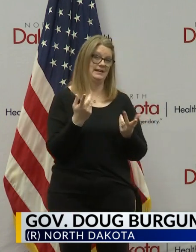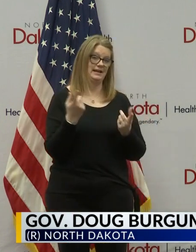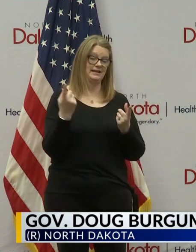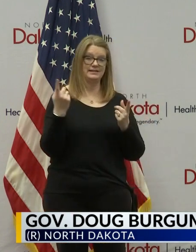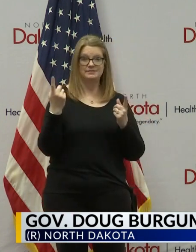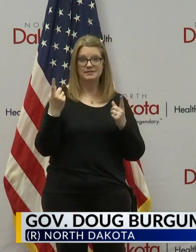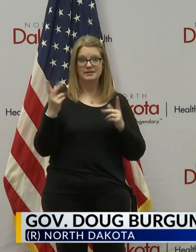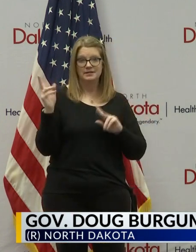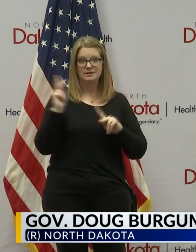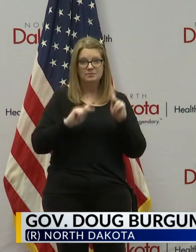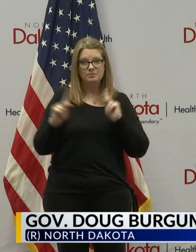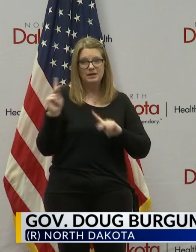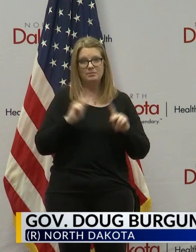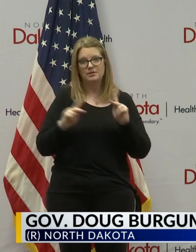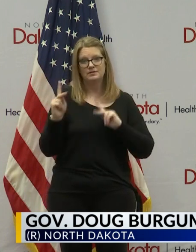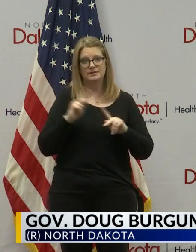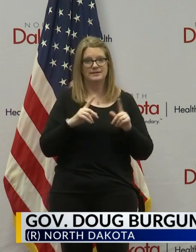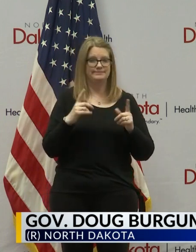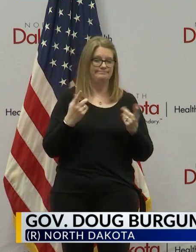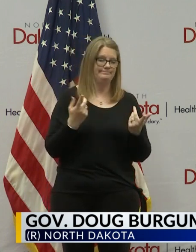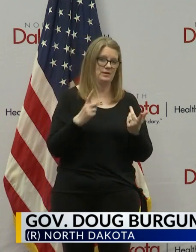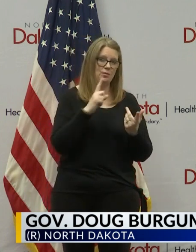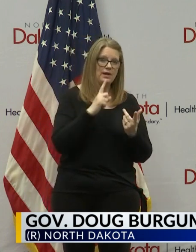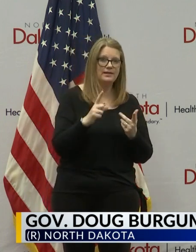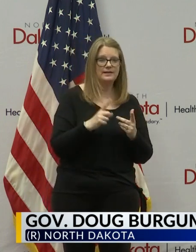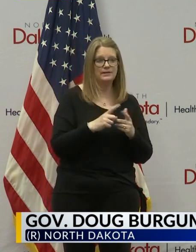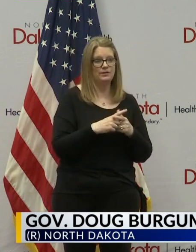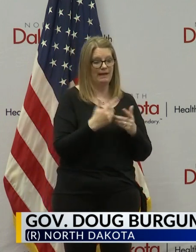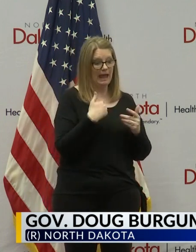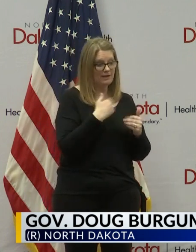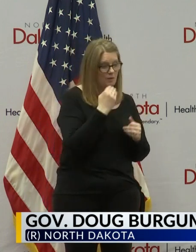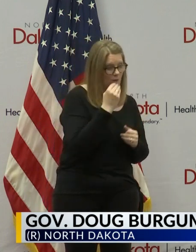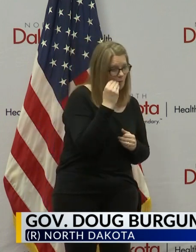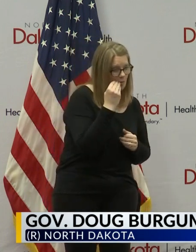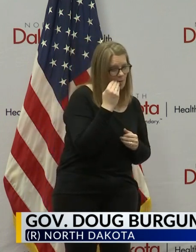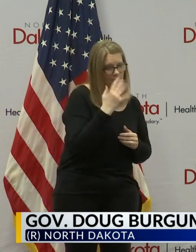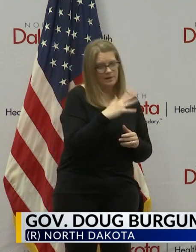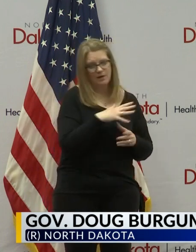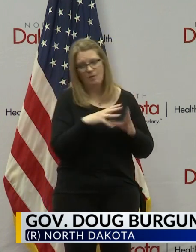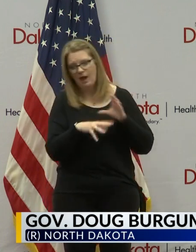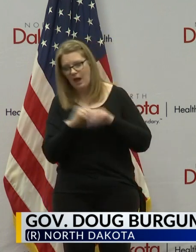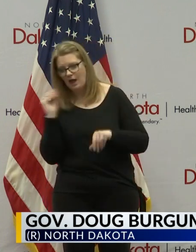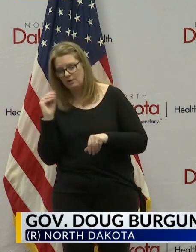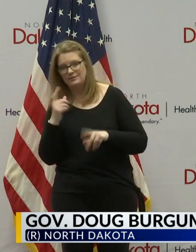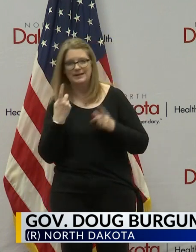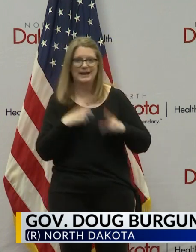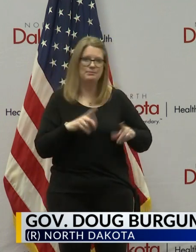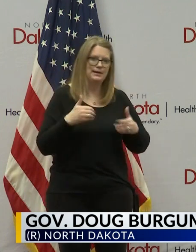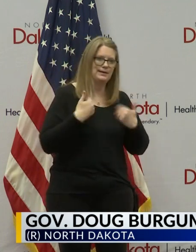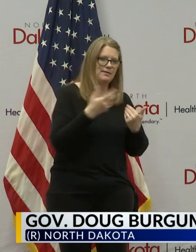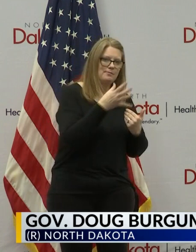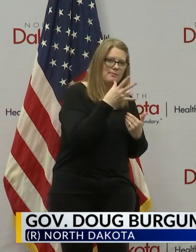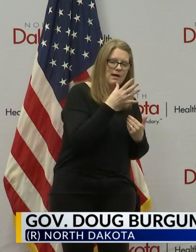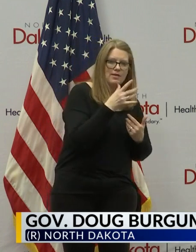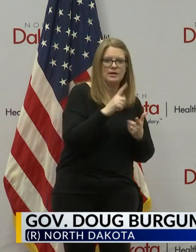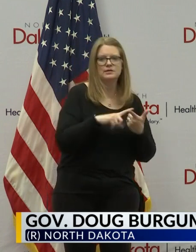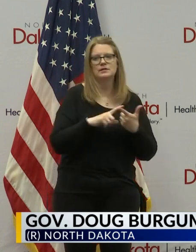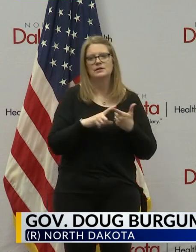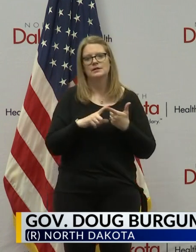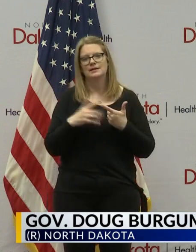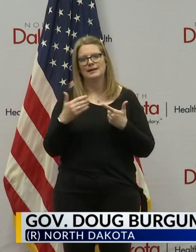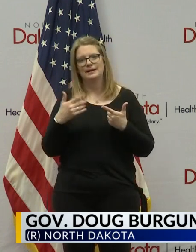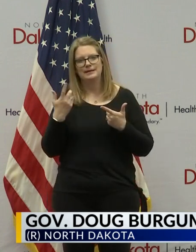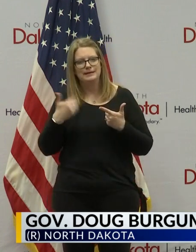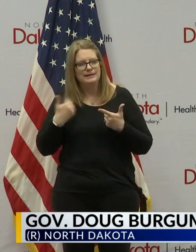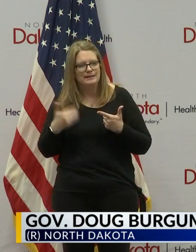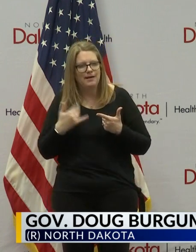state and it can happen to young mothers. It can happen to unaccompanied adults.